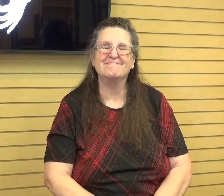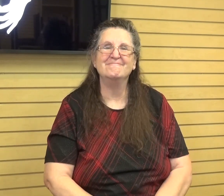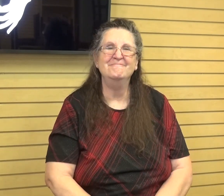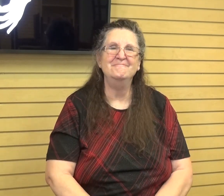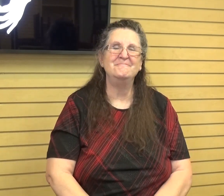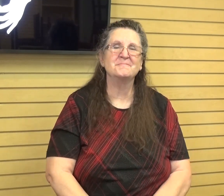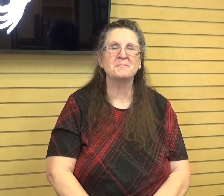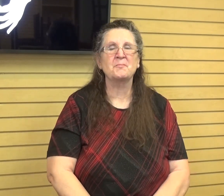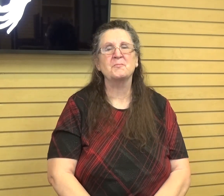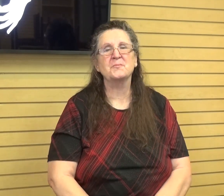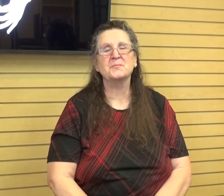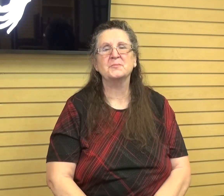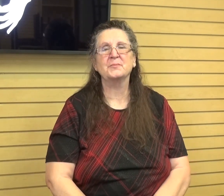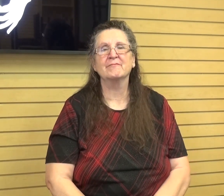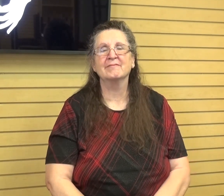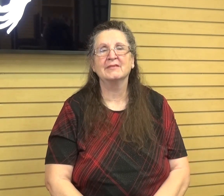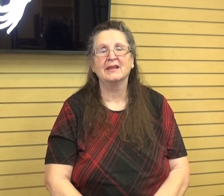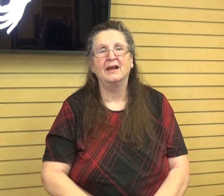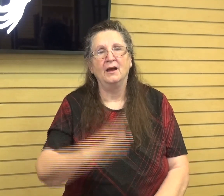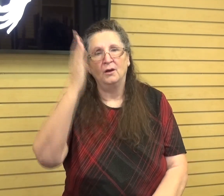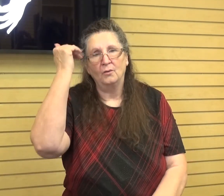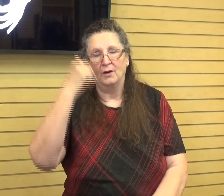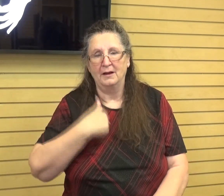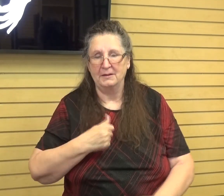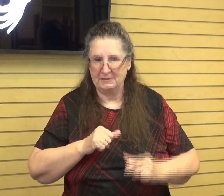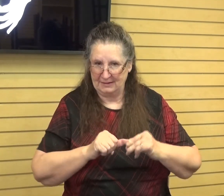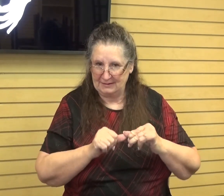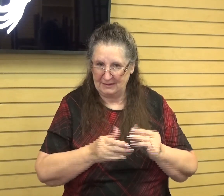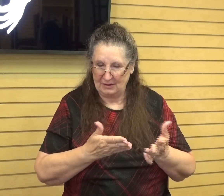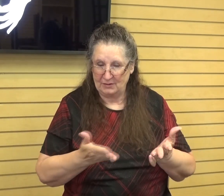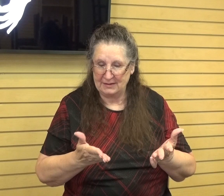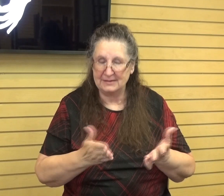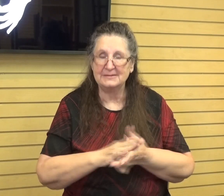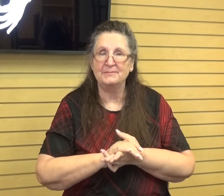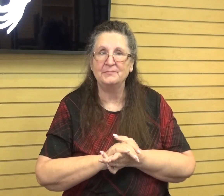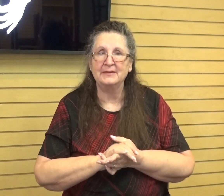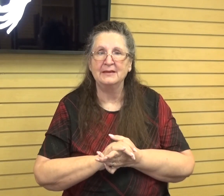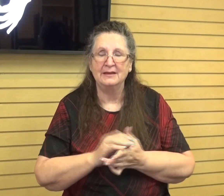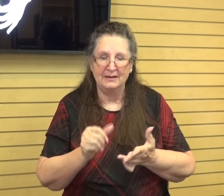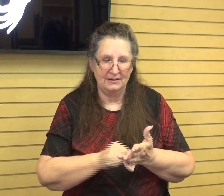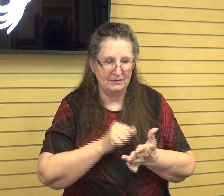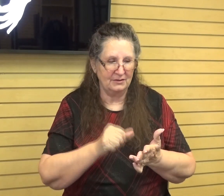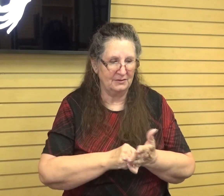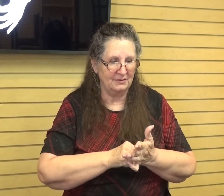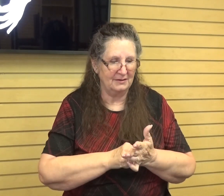so while I'm going through this, why don't you turn to Psalms 108